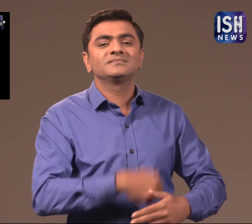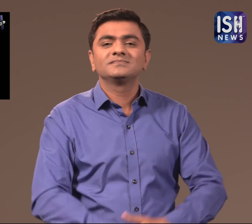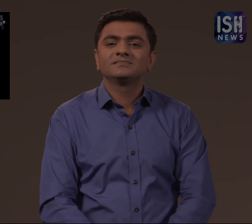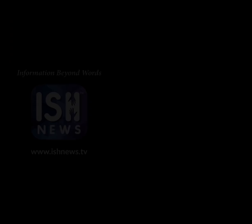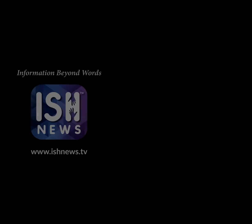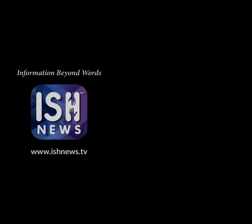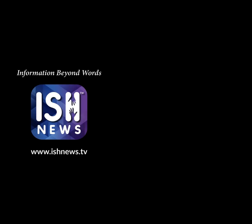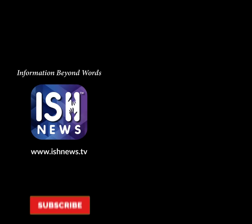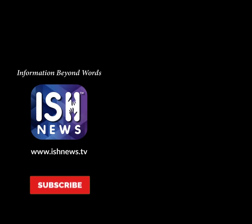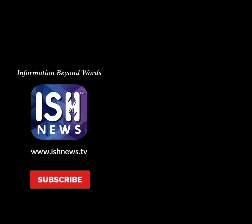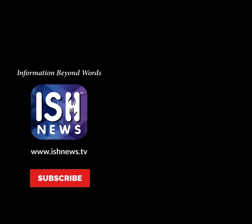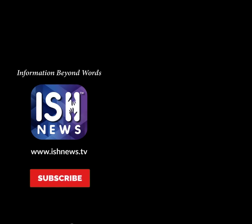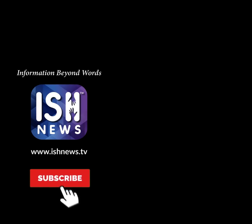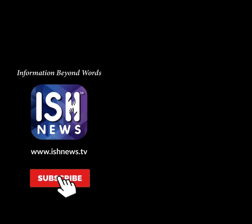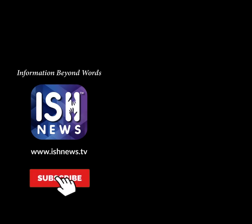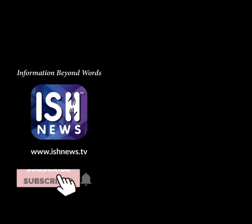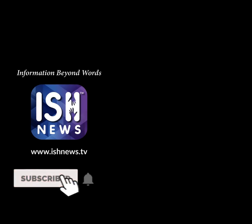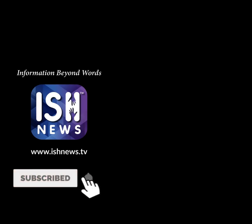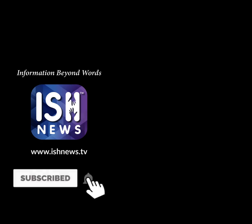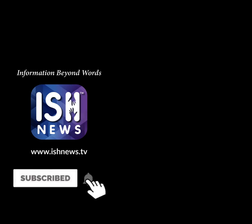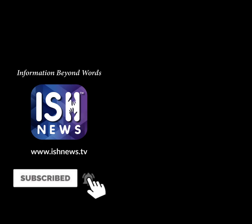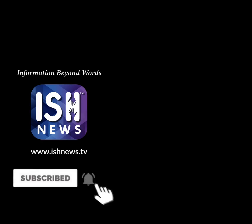extremely useful. available It You Got Visit you can the will Internet, You